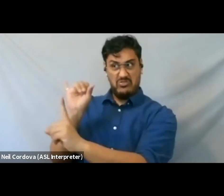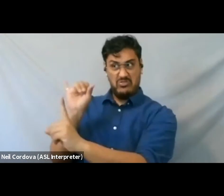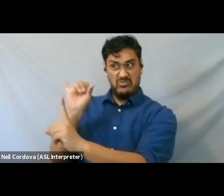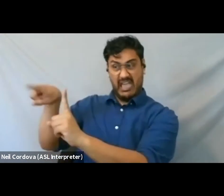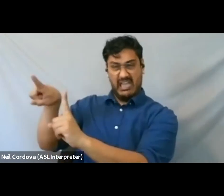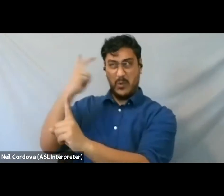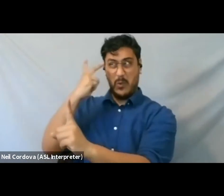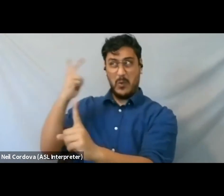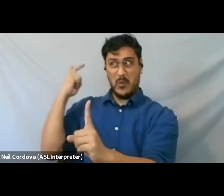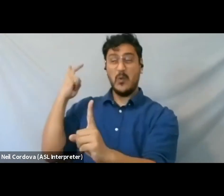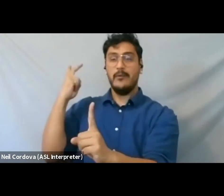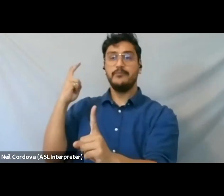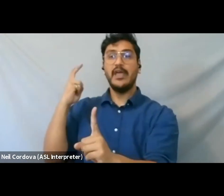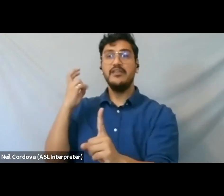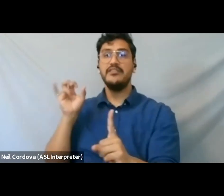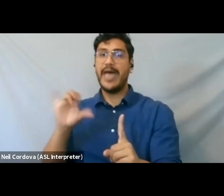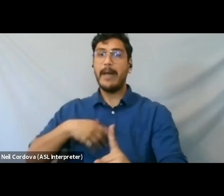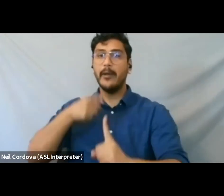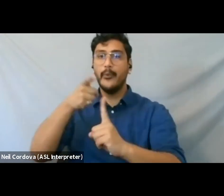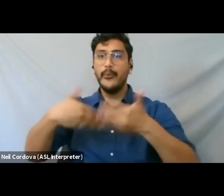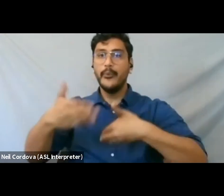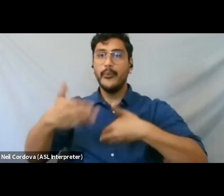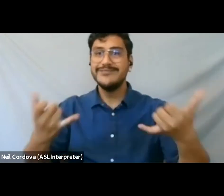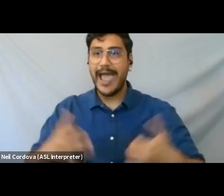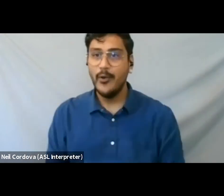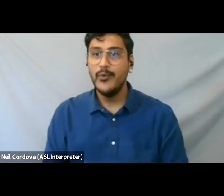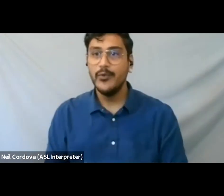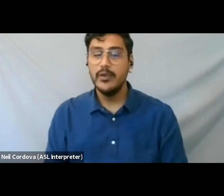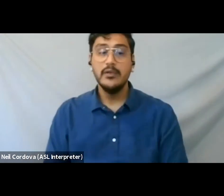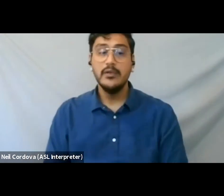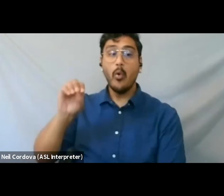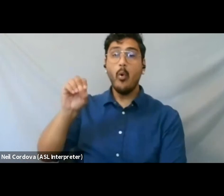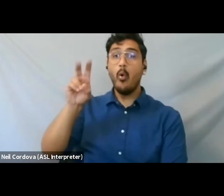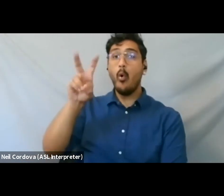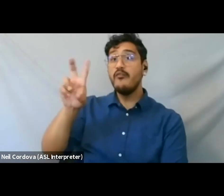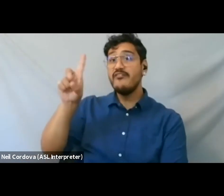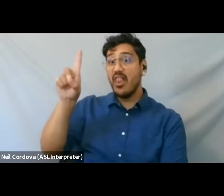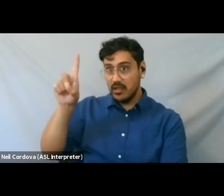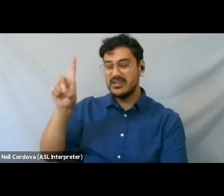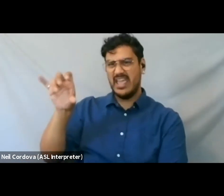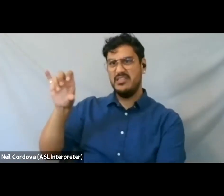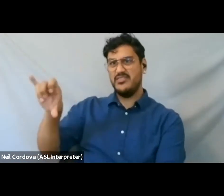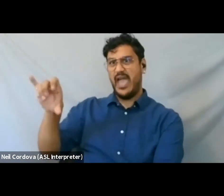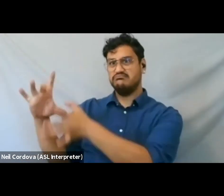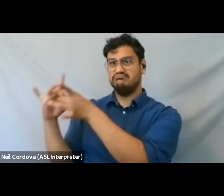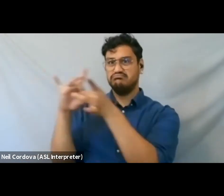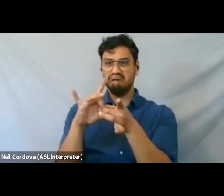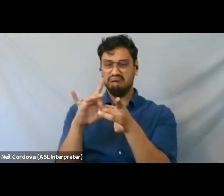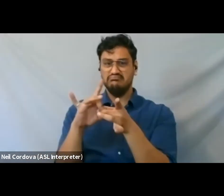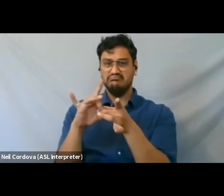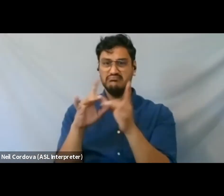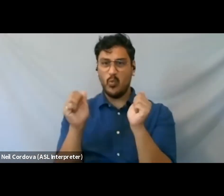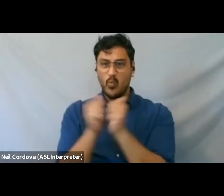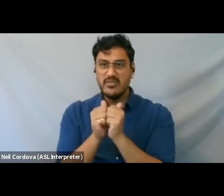so I had the rigorous training of Oberlin kind of married to the community based